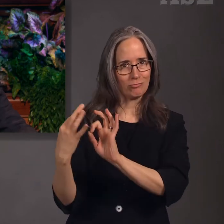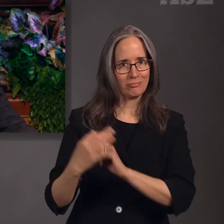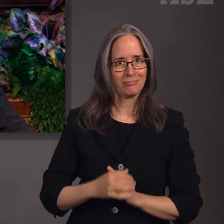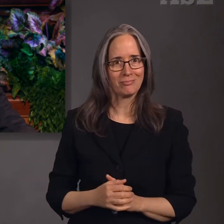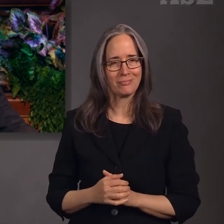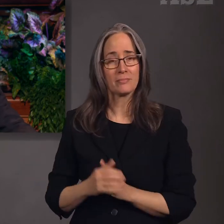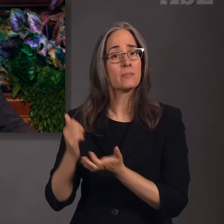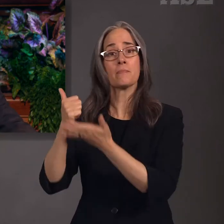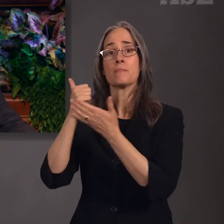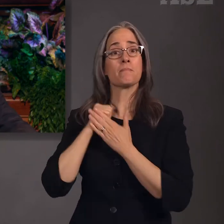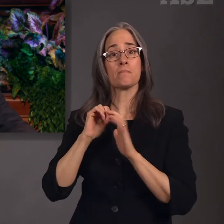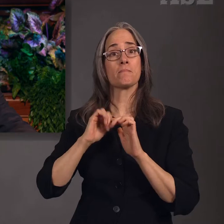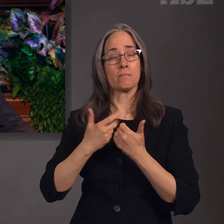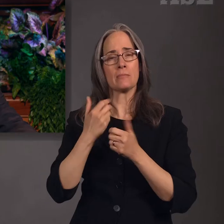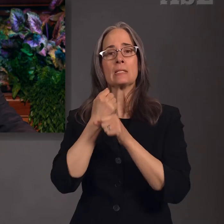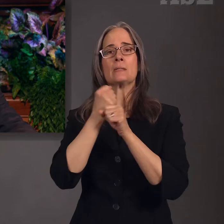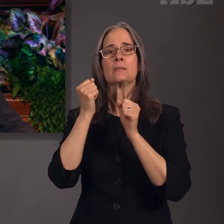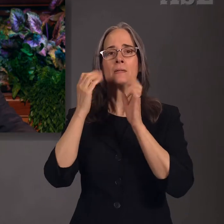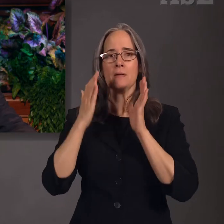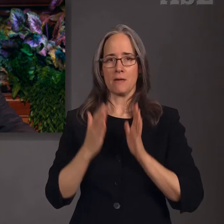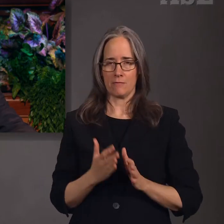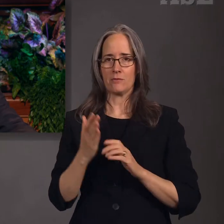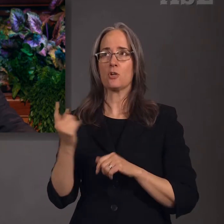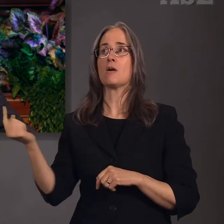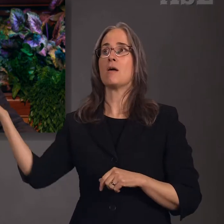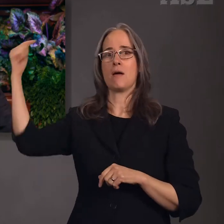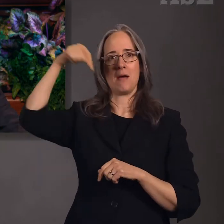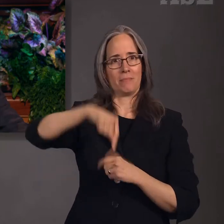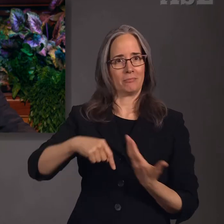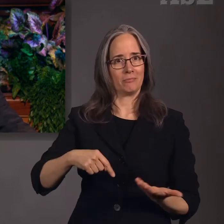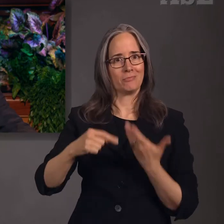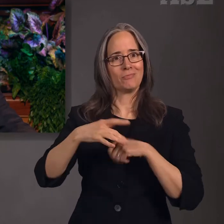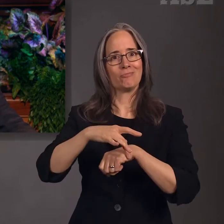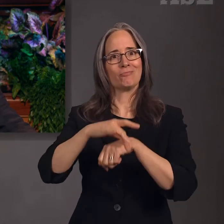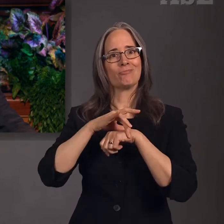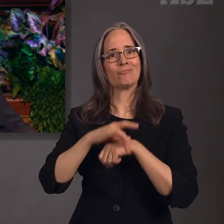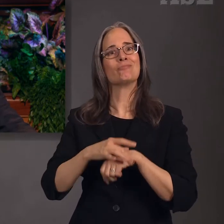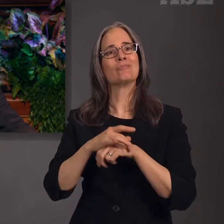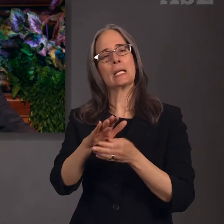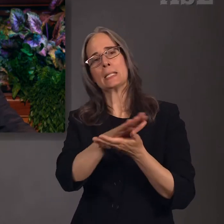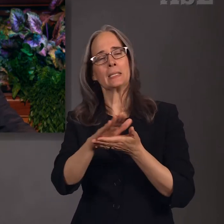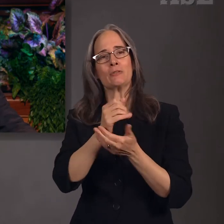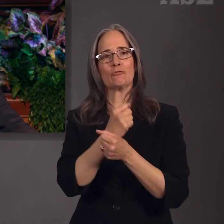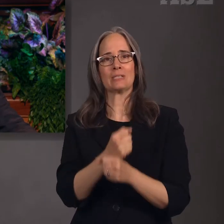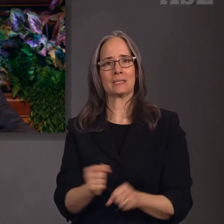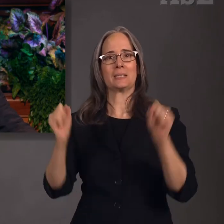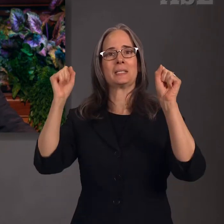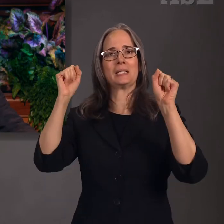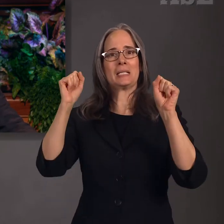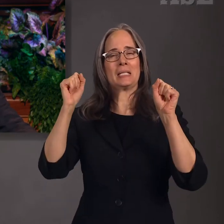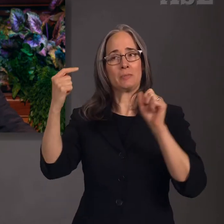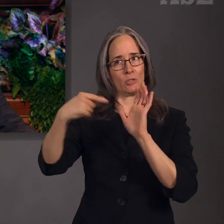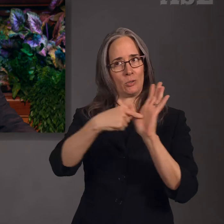To help us, the Savior came to redeem us and show the path to return to God.